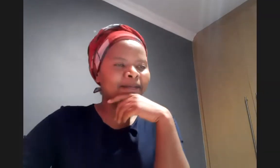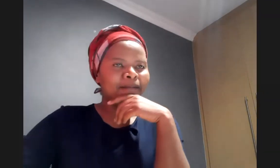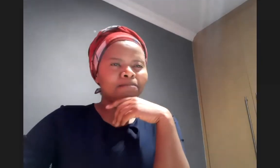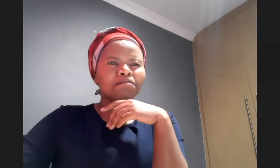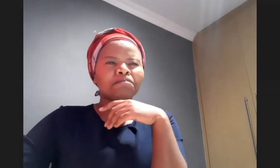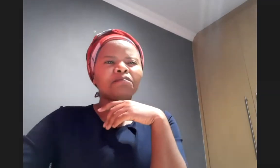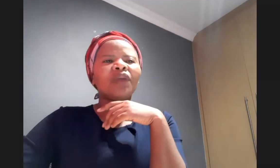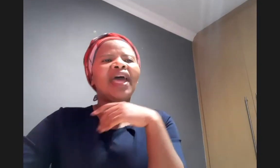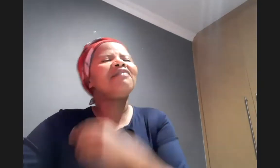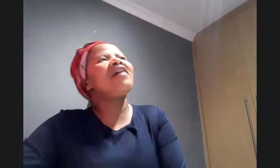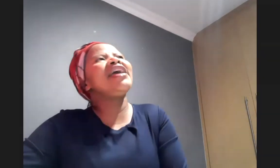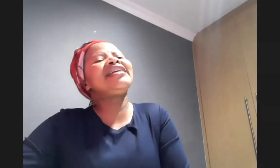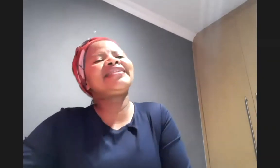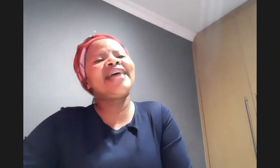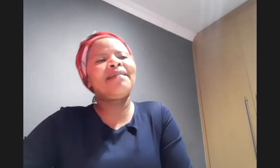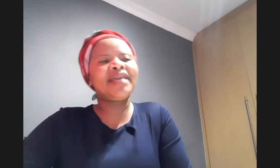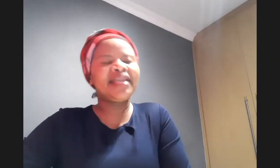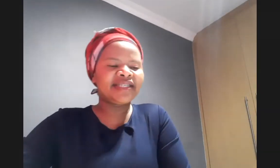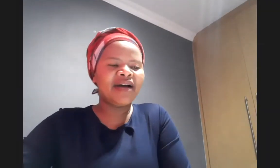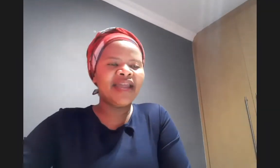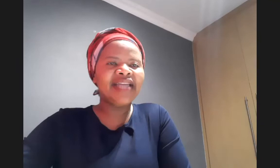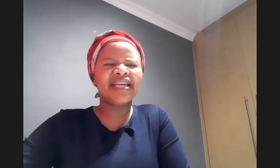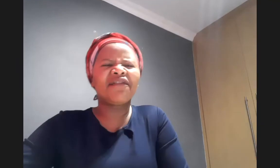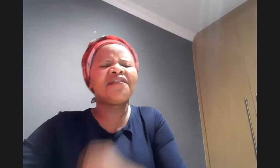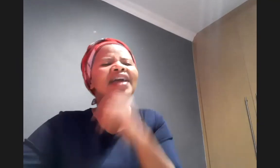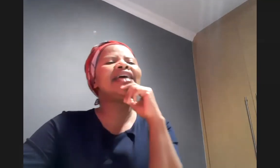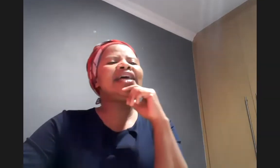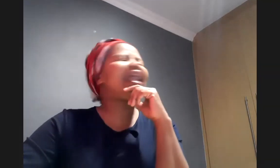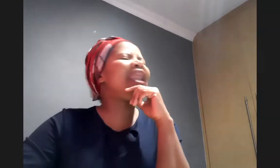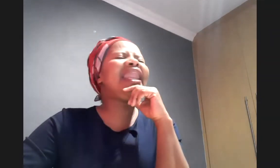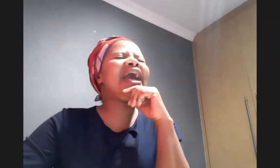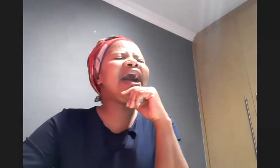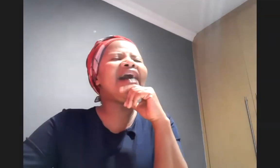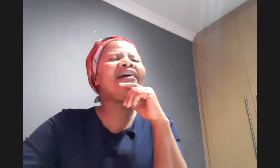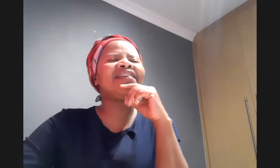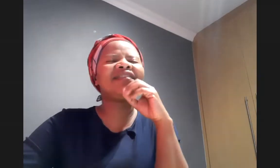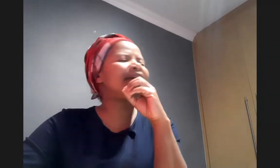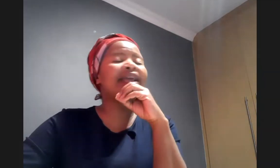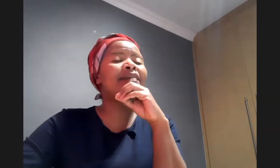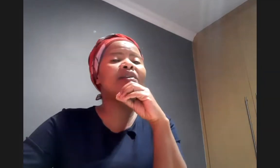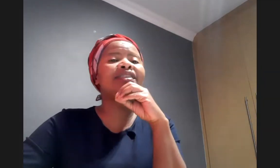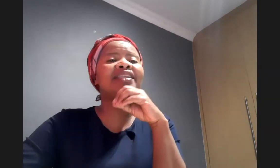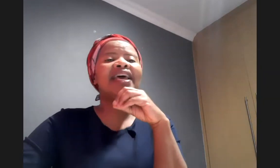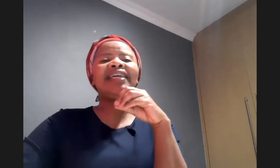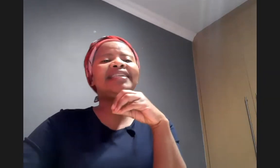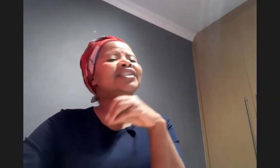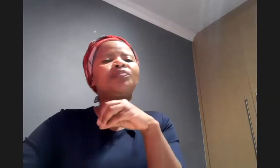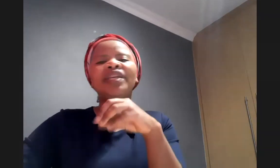i had a phrase um he is now late here the phrase that i love the first time i came across it he said be